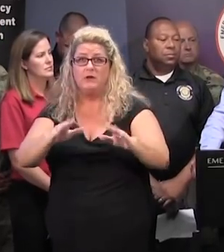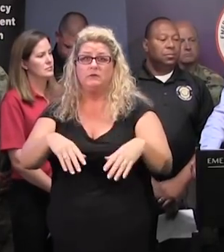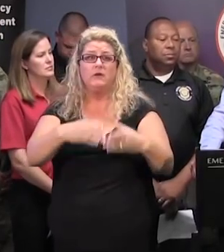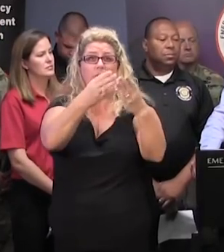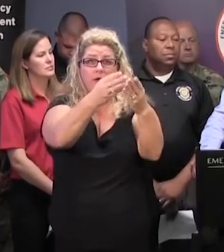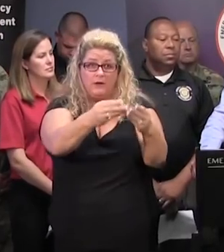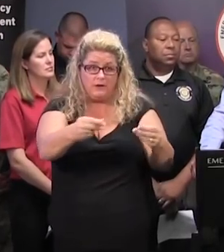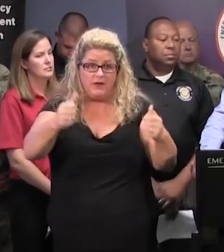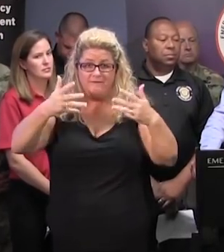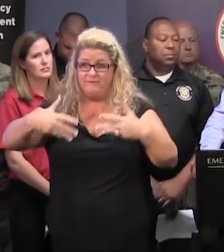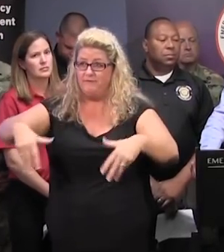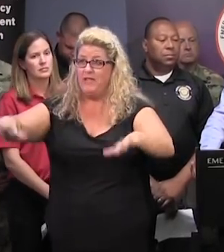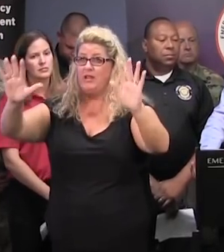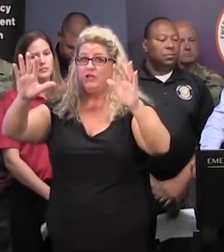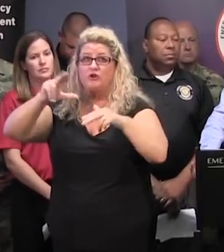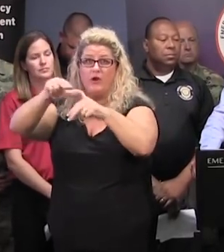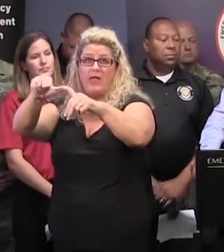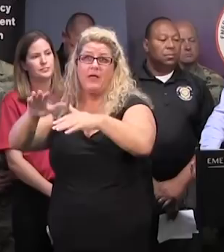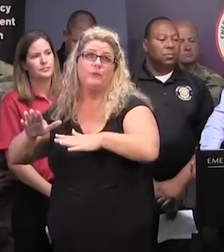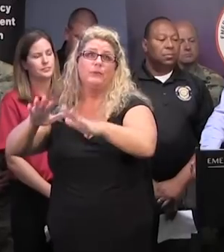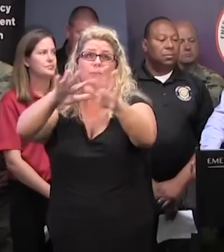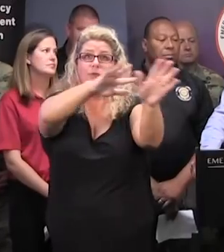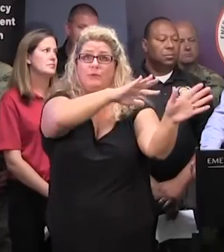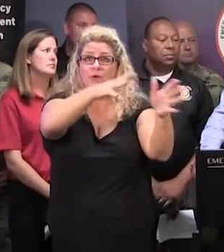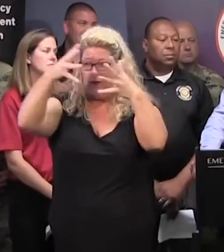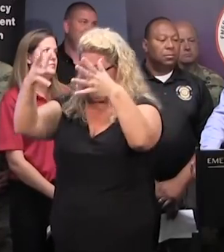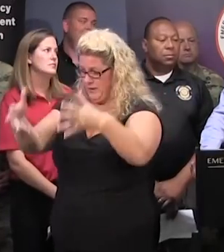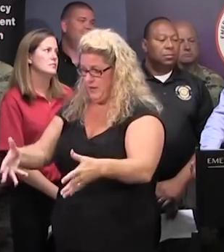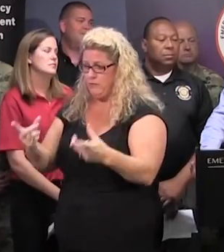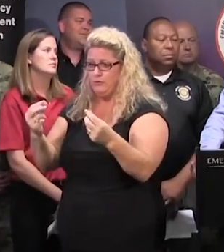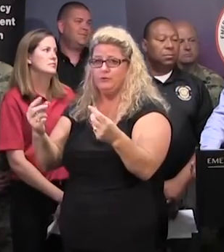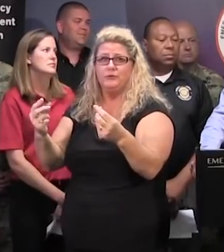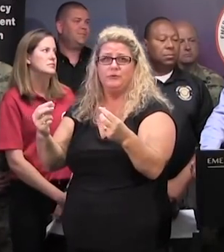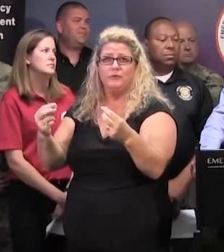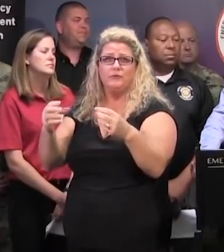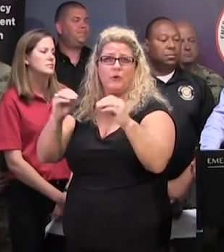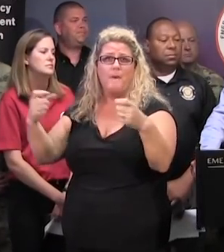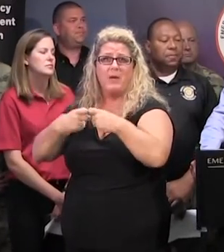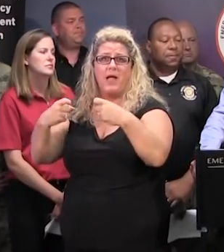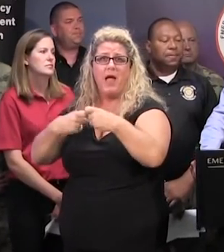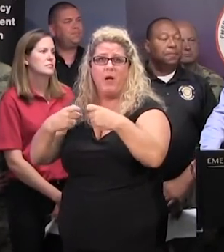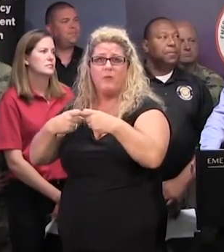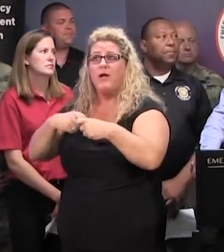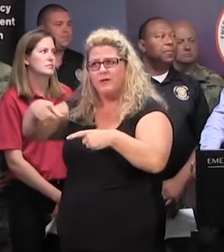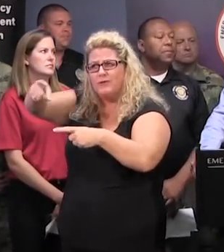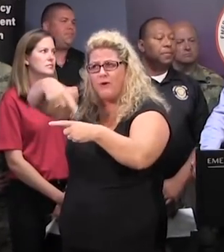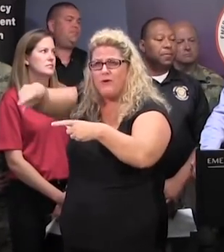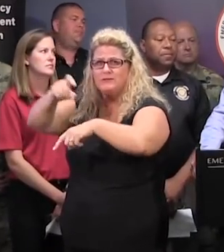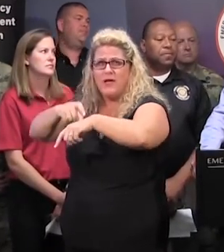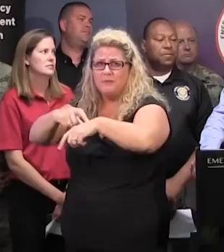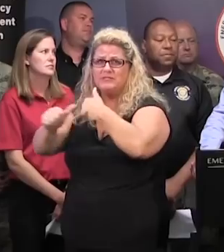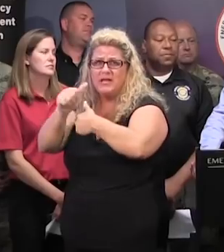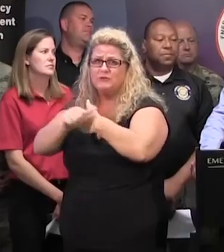recovery period where we have people without power, and there are just as many dangers there as there are when the storm